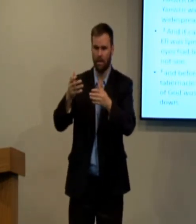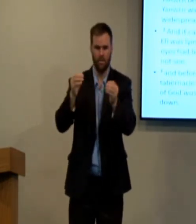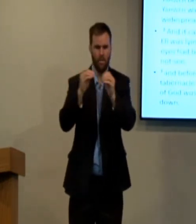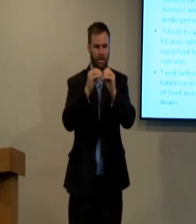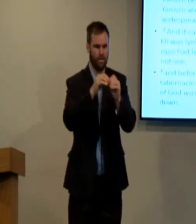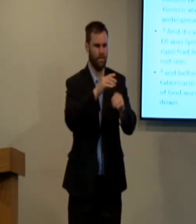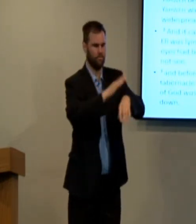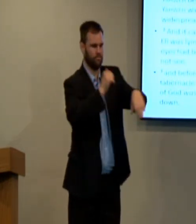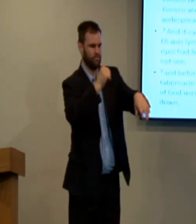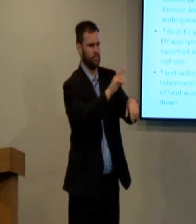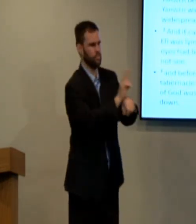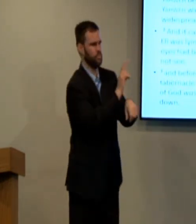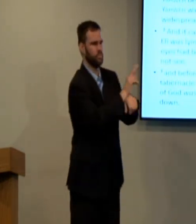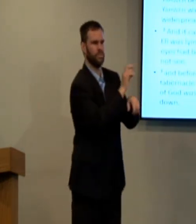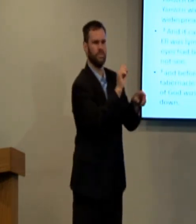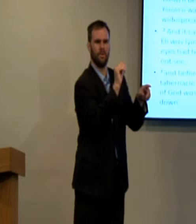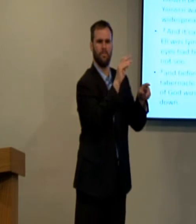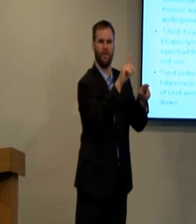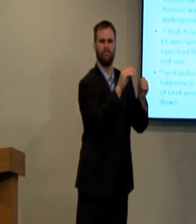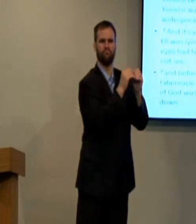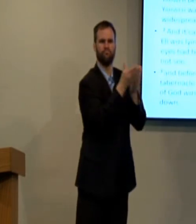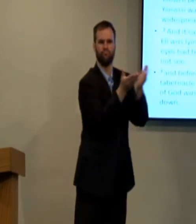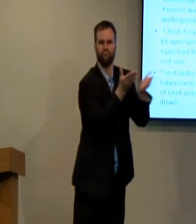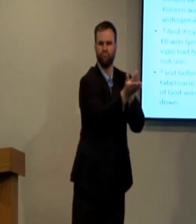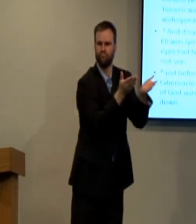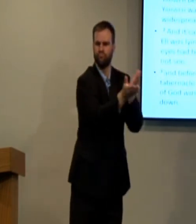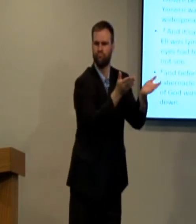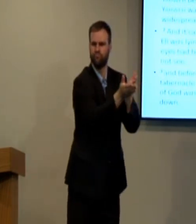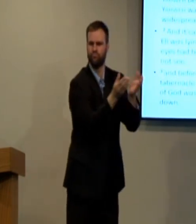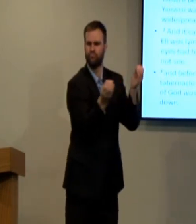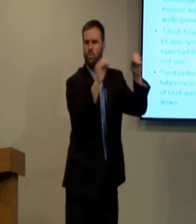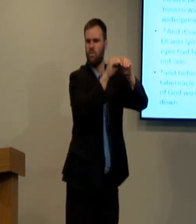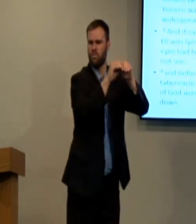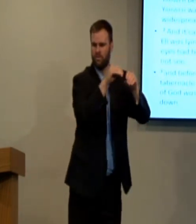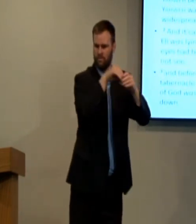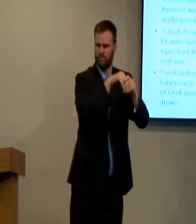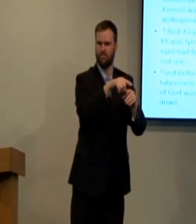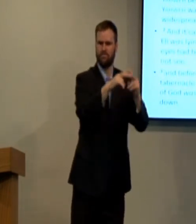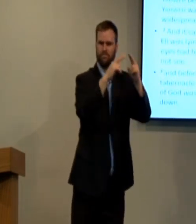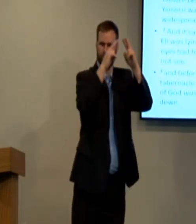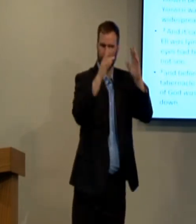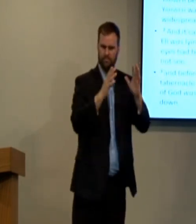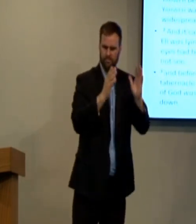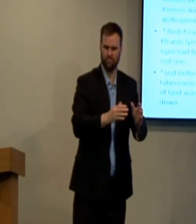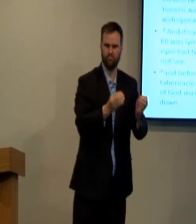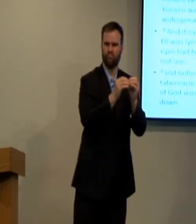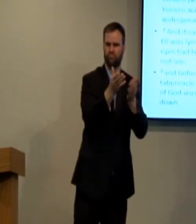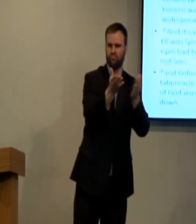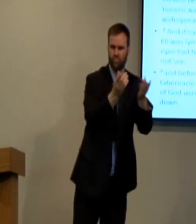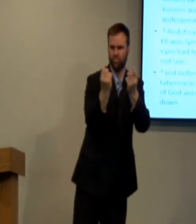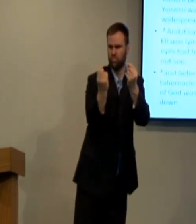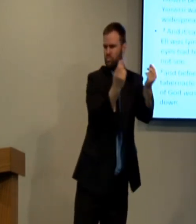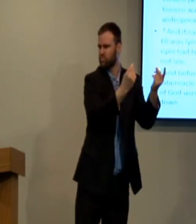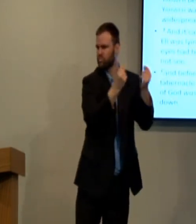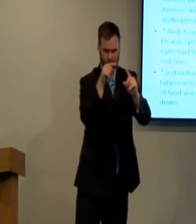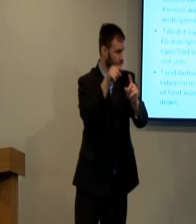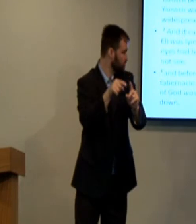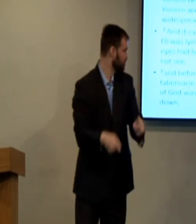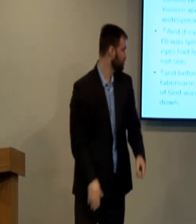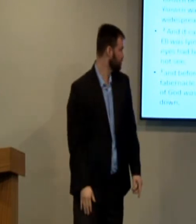as Eli became blind, Samuel began to serve more before the Lord, and serve in the tabernacle, and do the